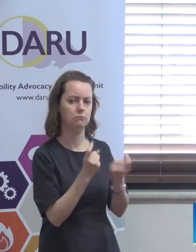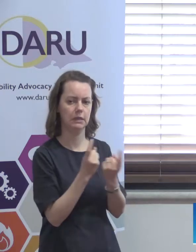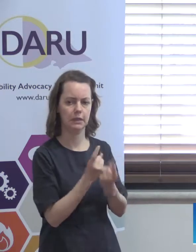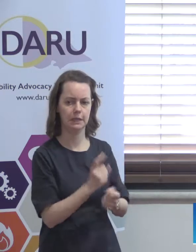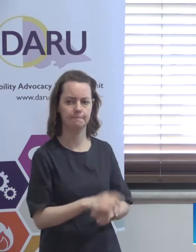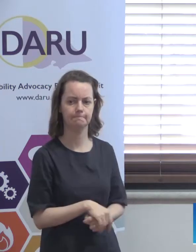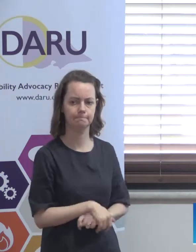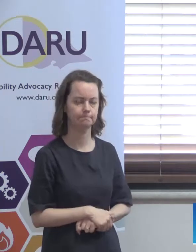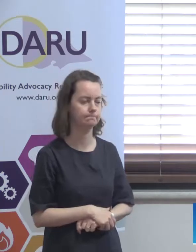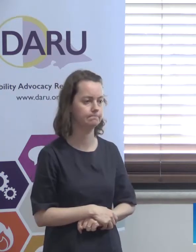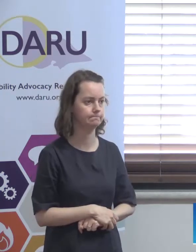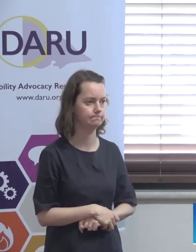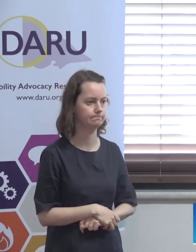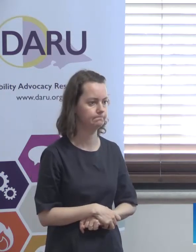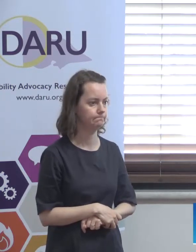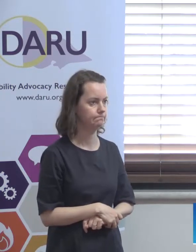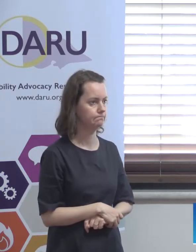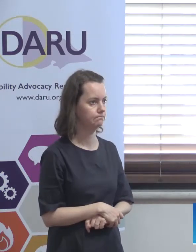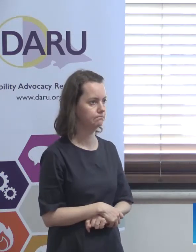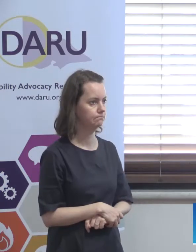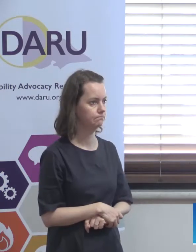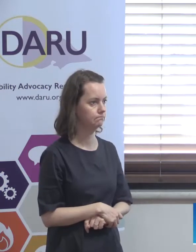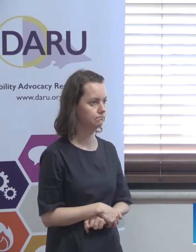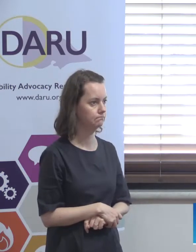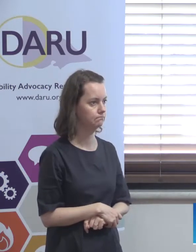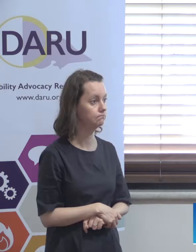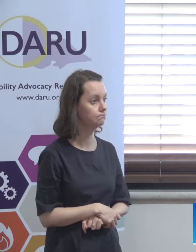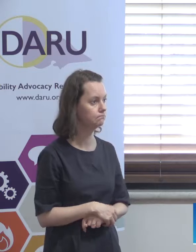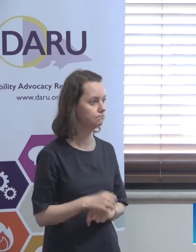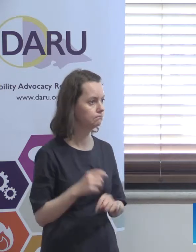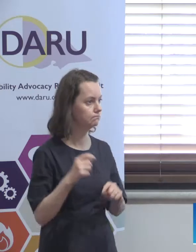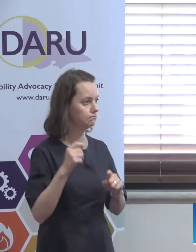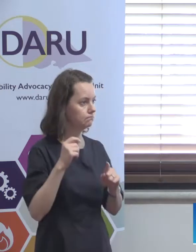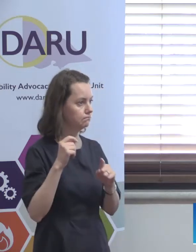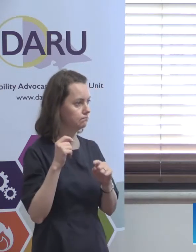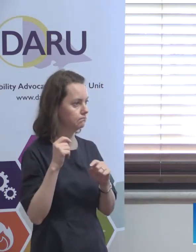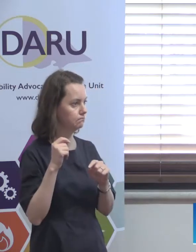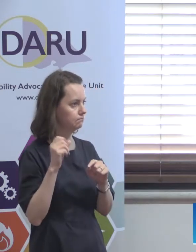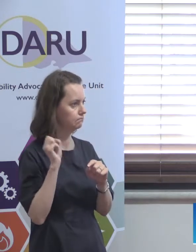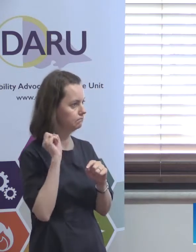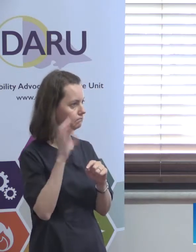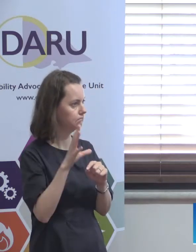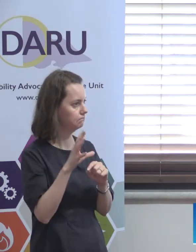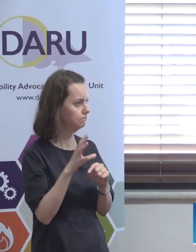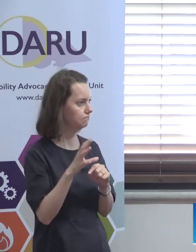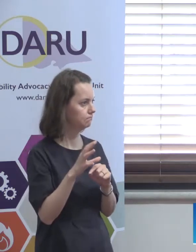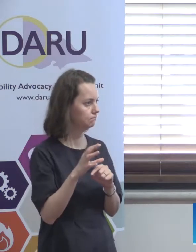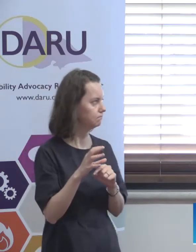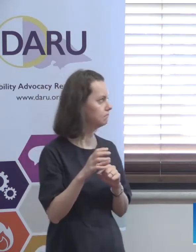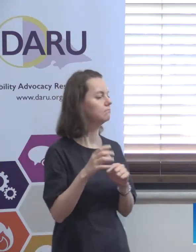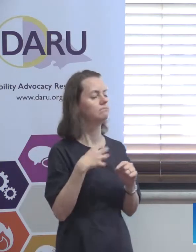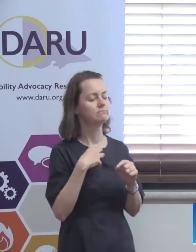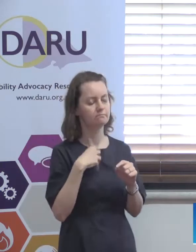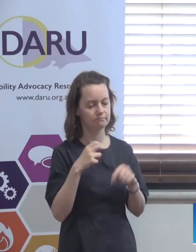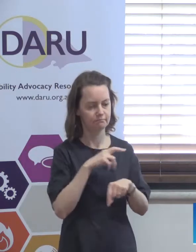has a different way of looking at some of this, which I think is because they want to influence the way the other, probably the way this